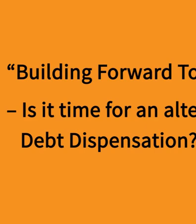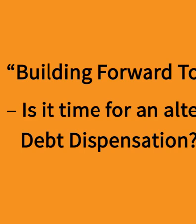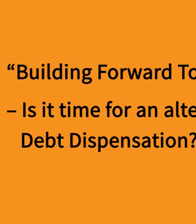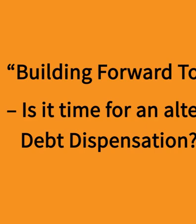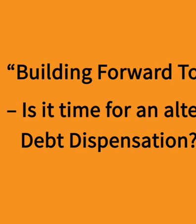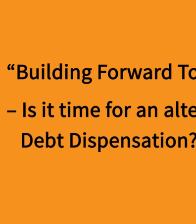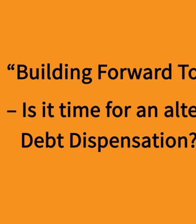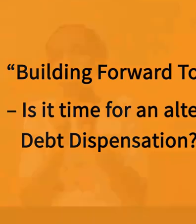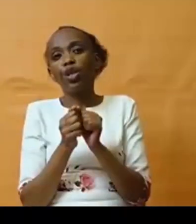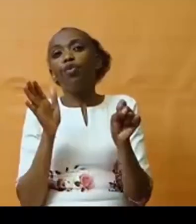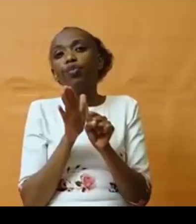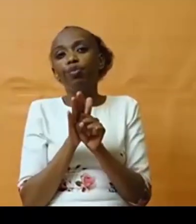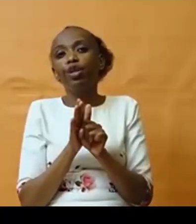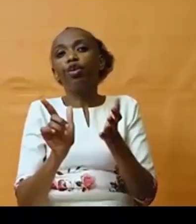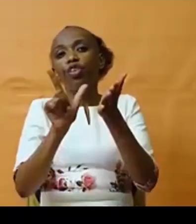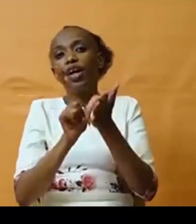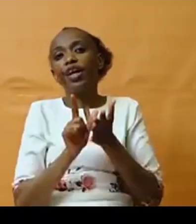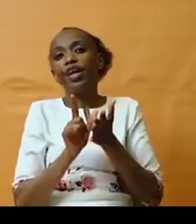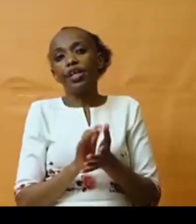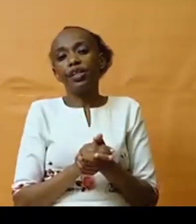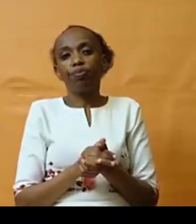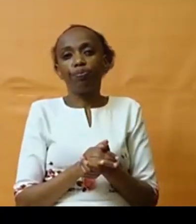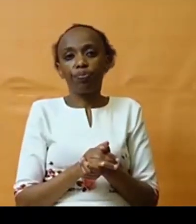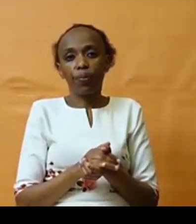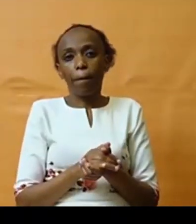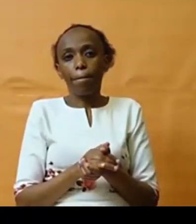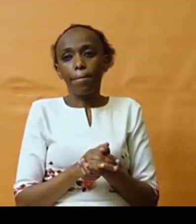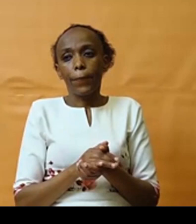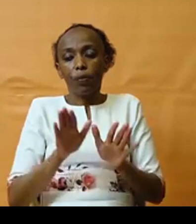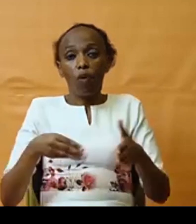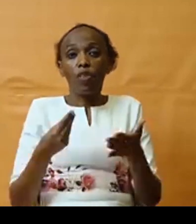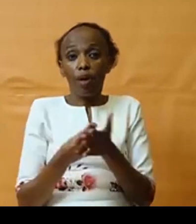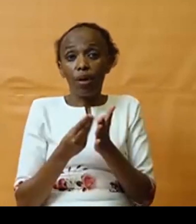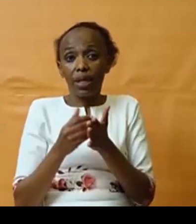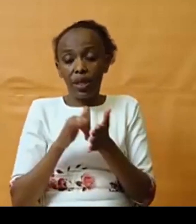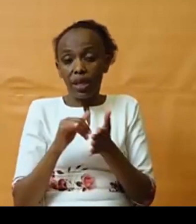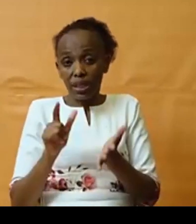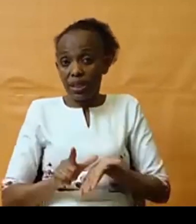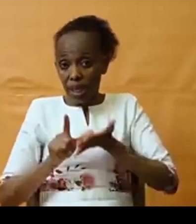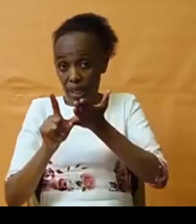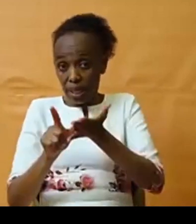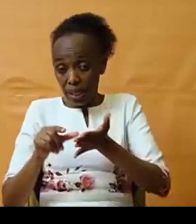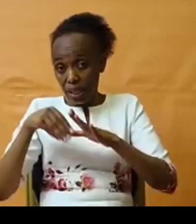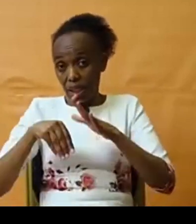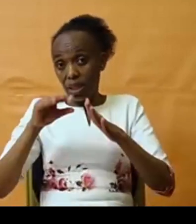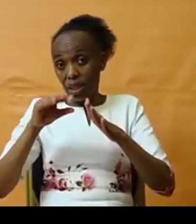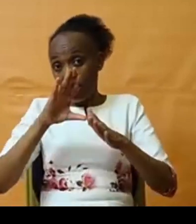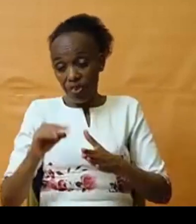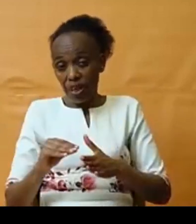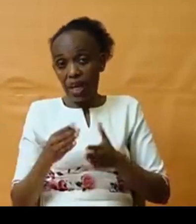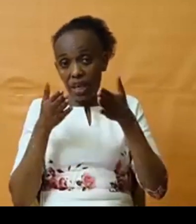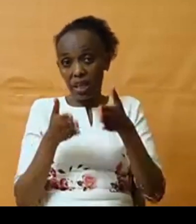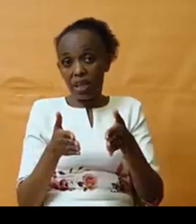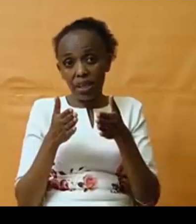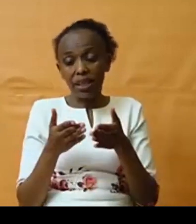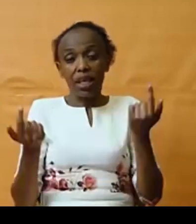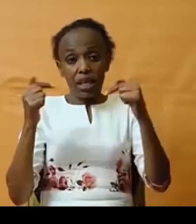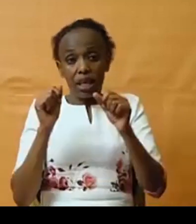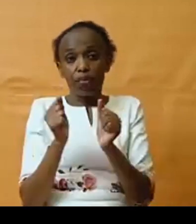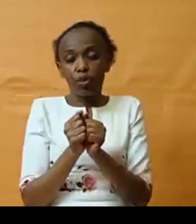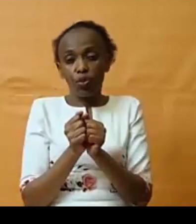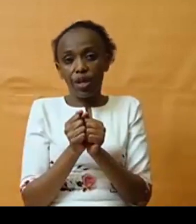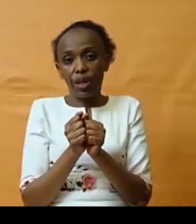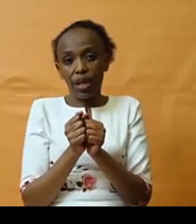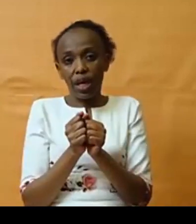most of the debt or the money that is lended to the continent. And this comes with